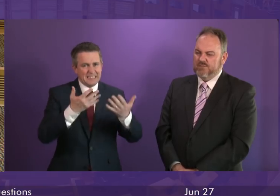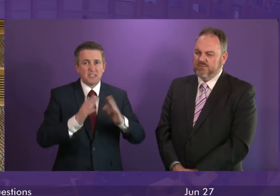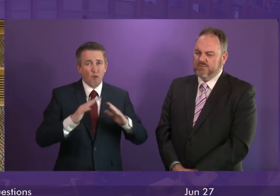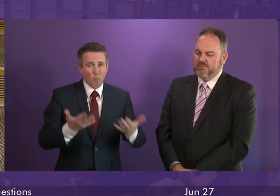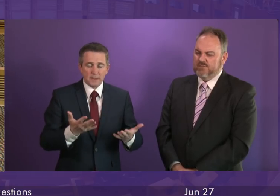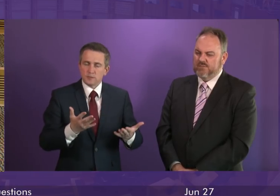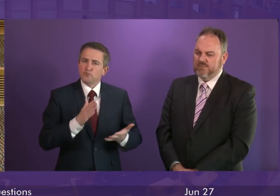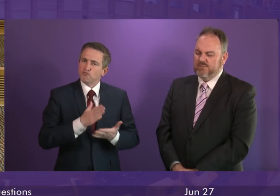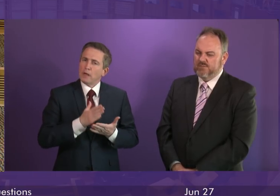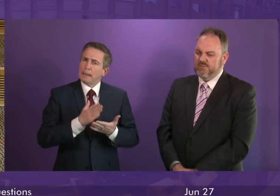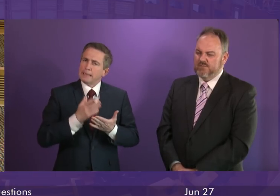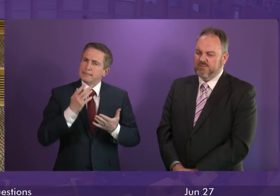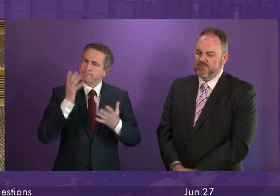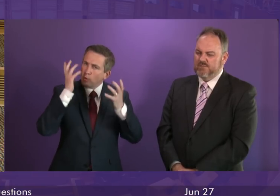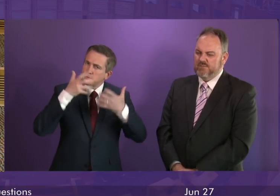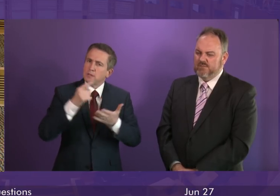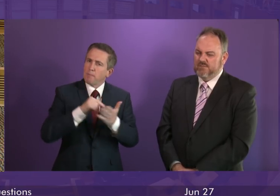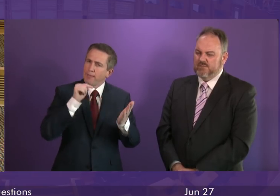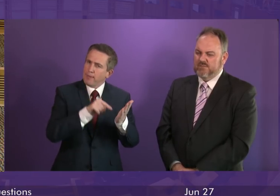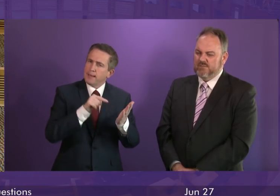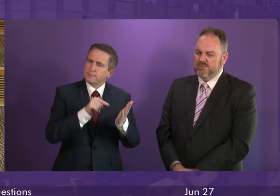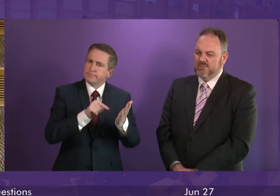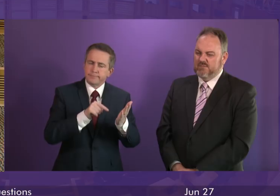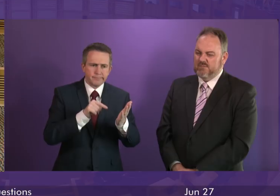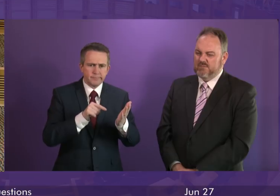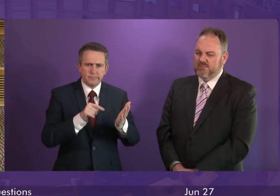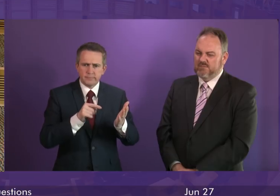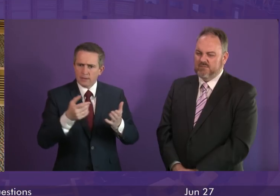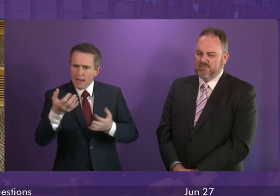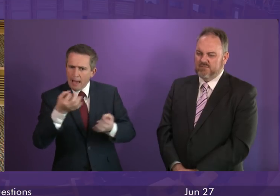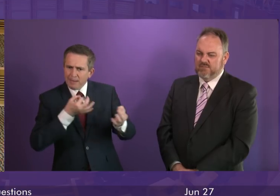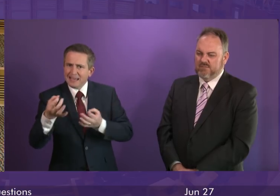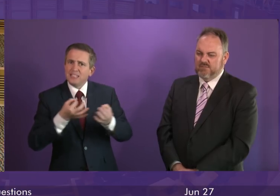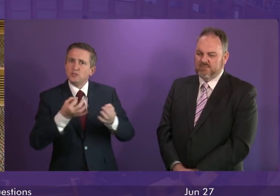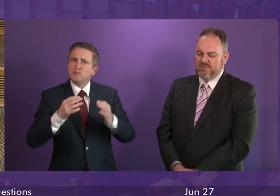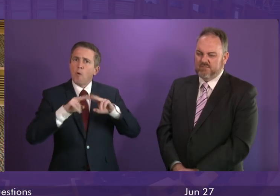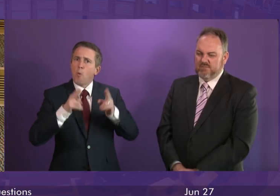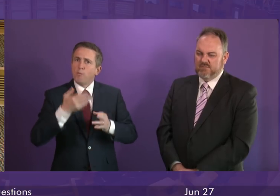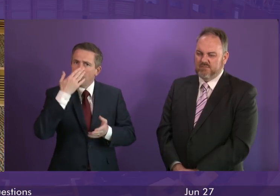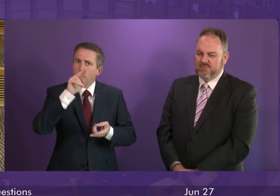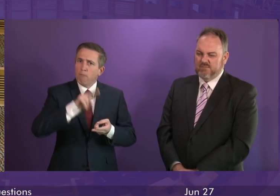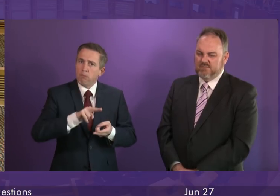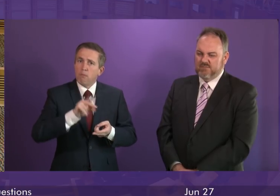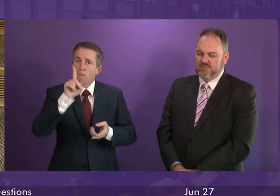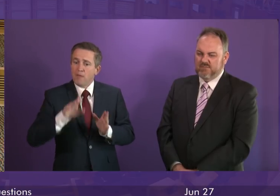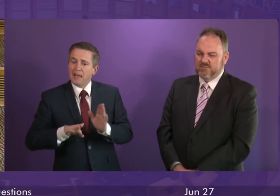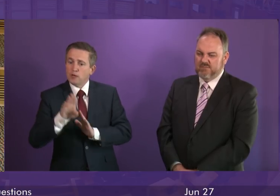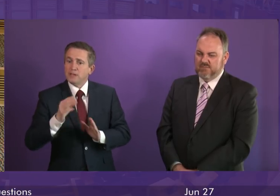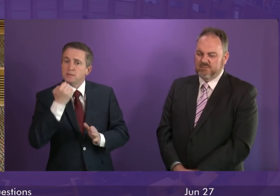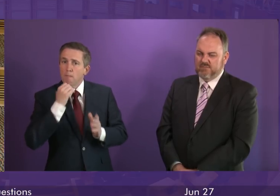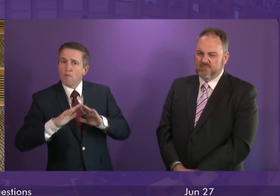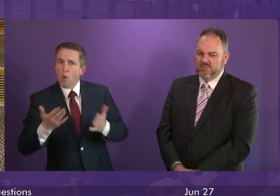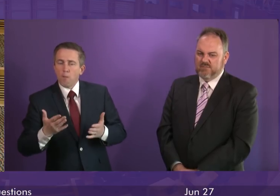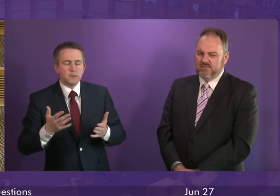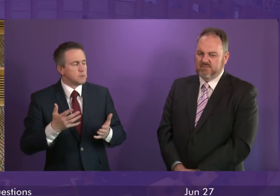this week. Again the long-term trend in homelessness applications is down but the recent increase is one of course that